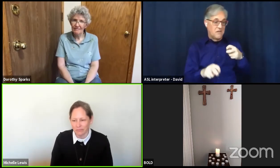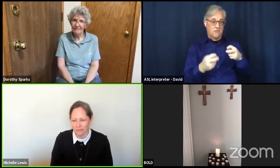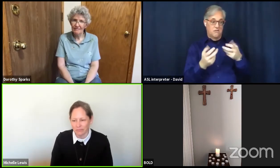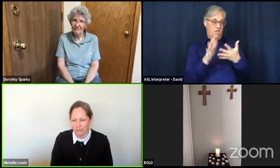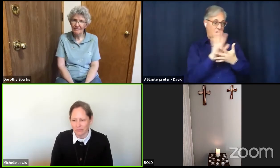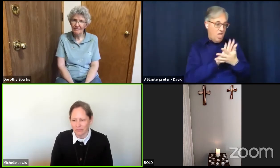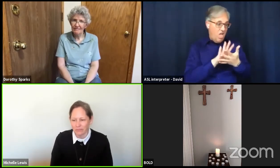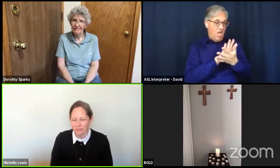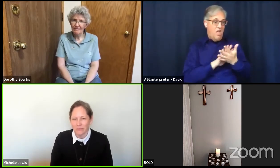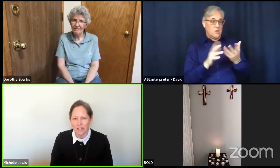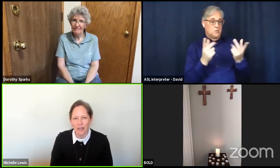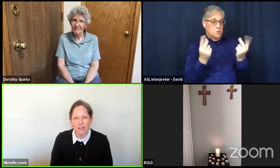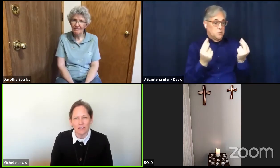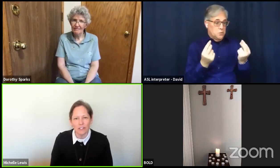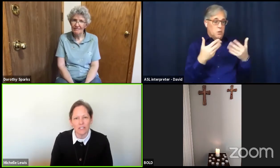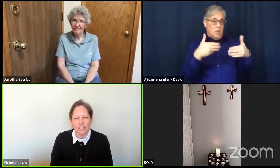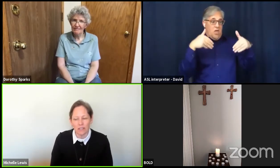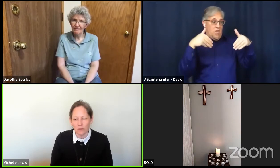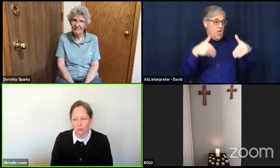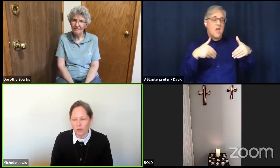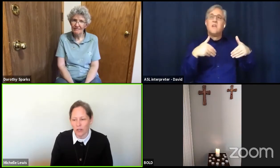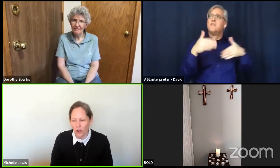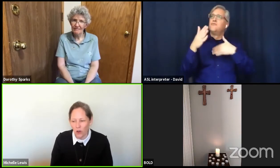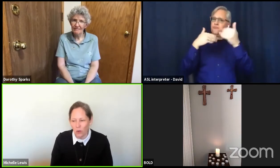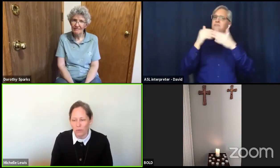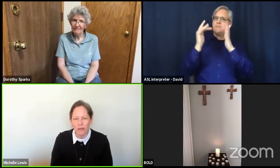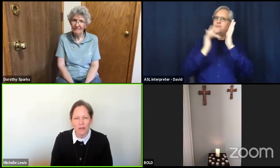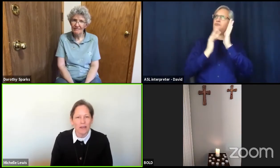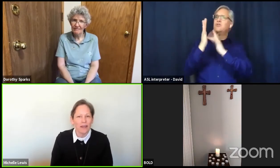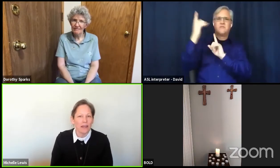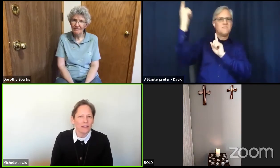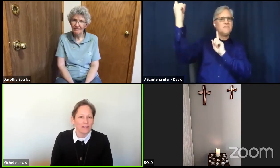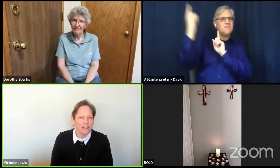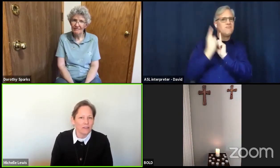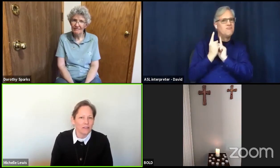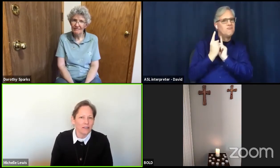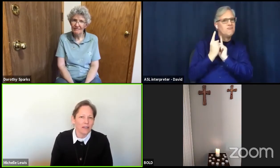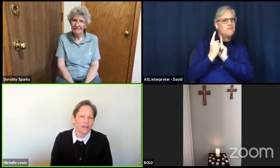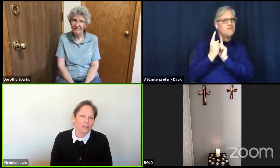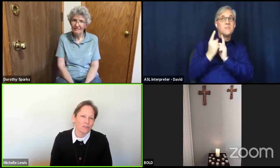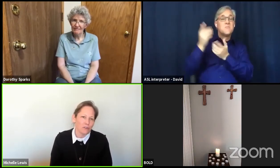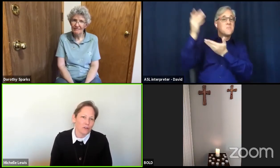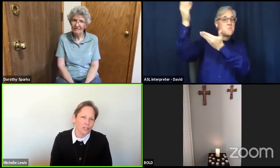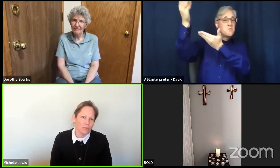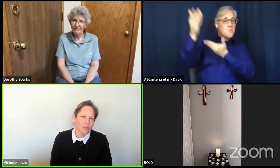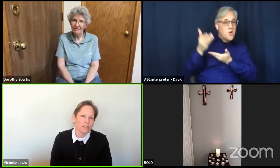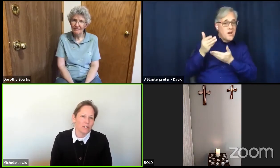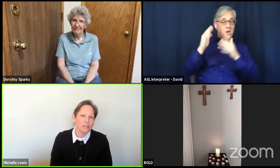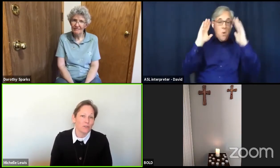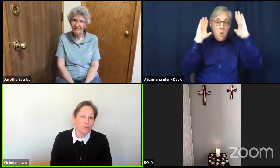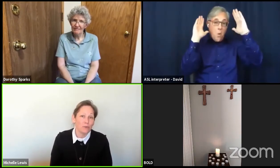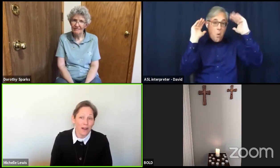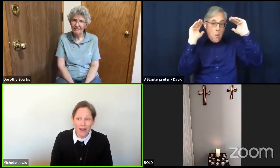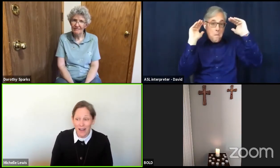and jesus can bring hope and healing and nourishment to us